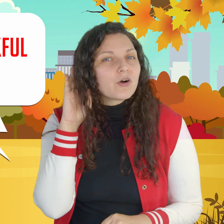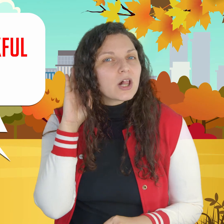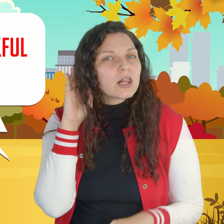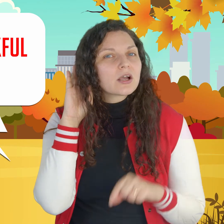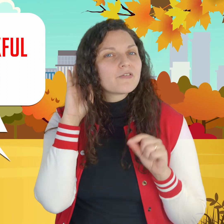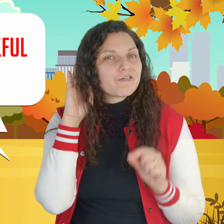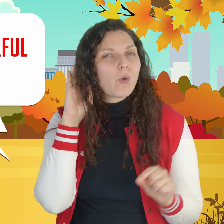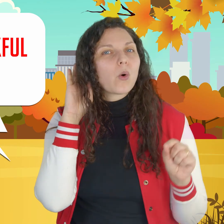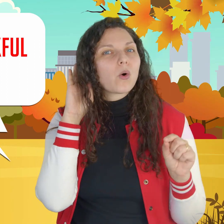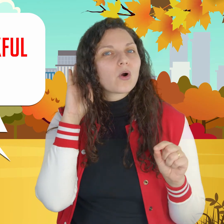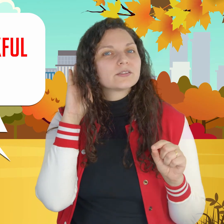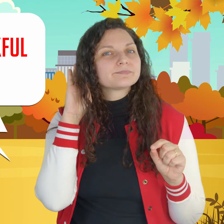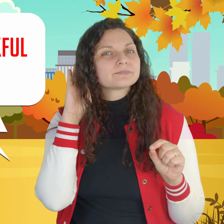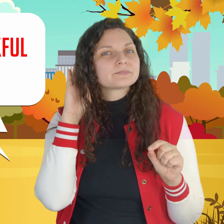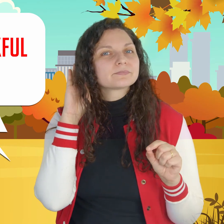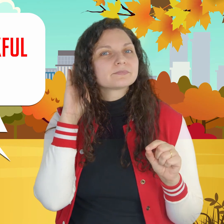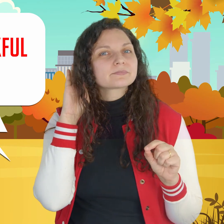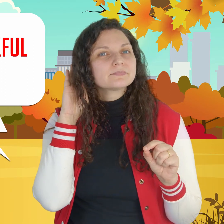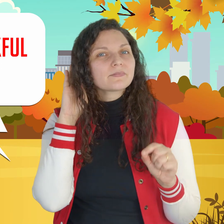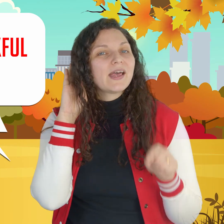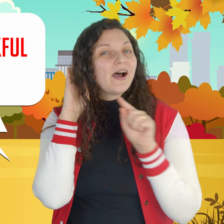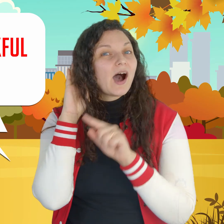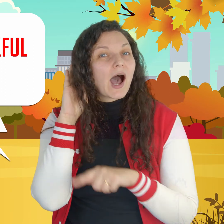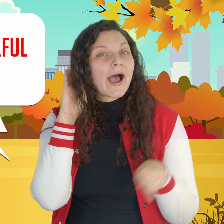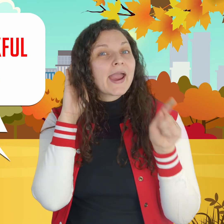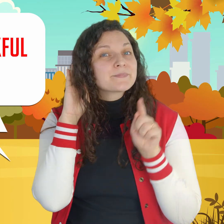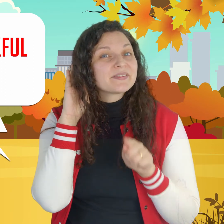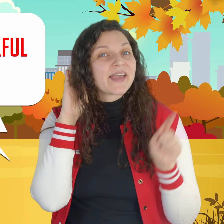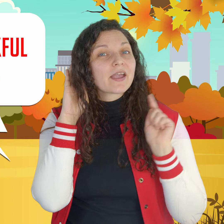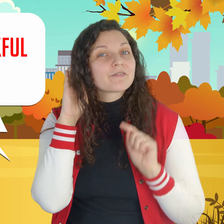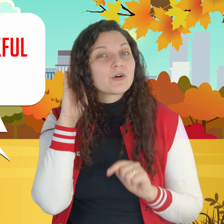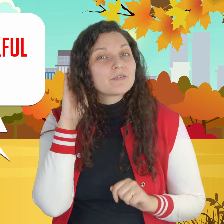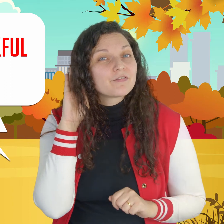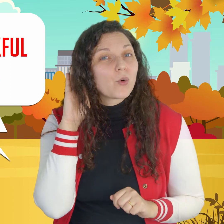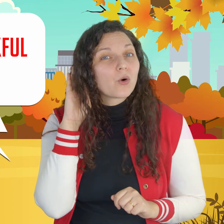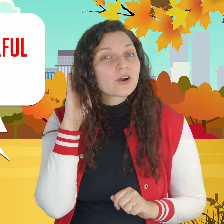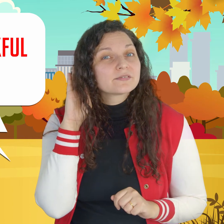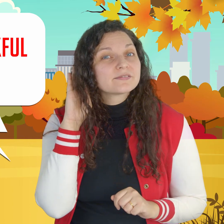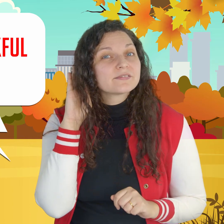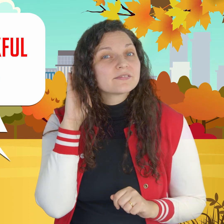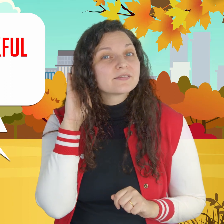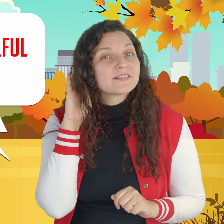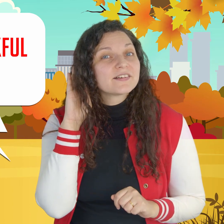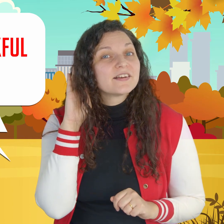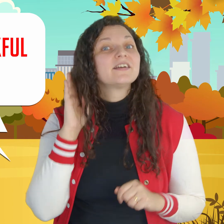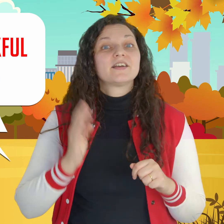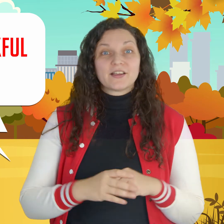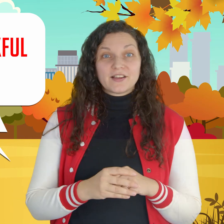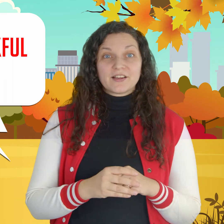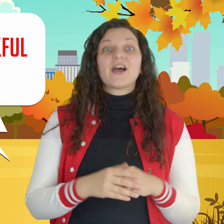for I'm thankful for I'm